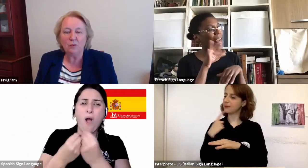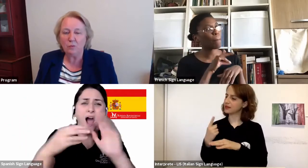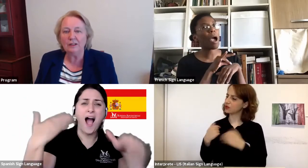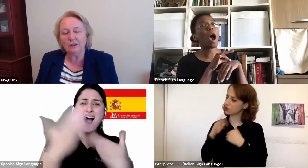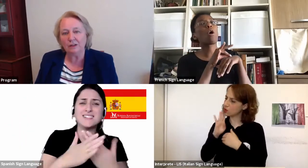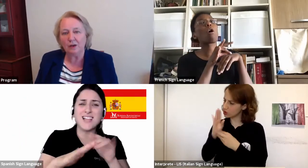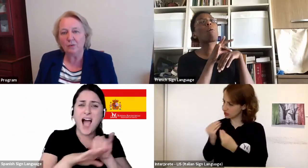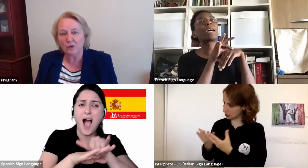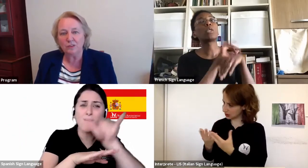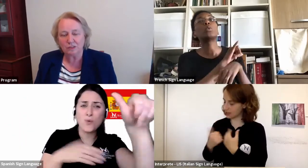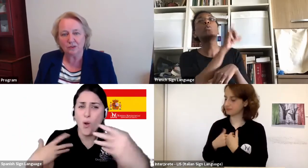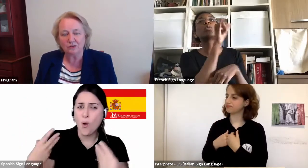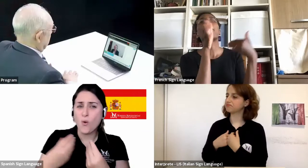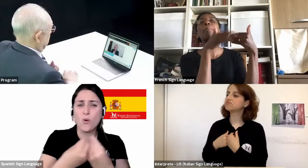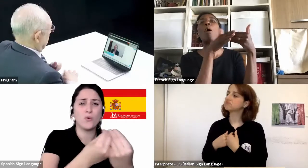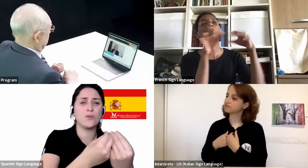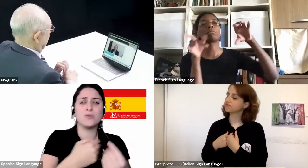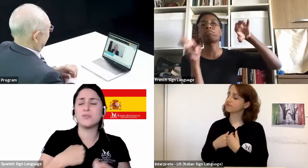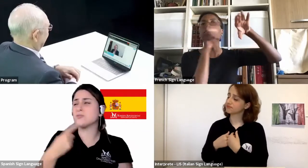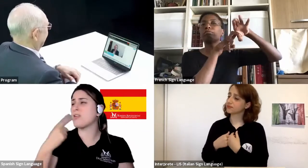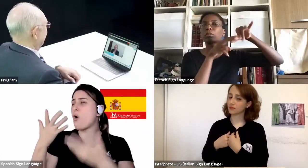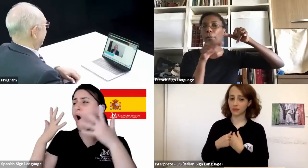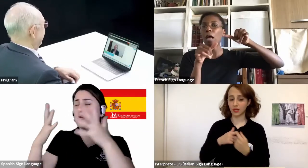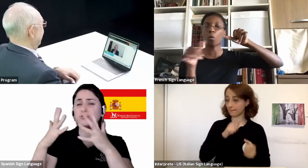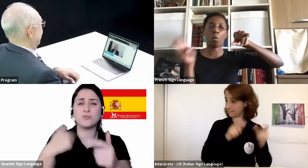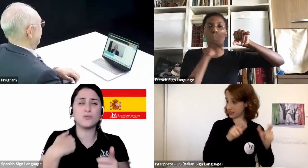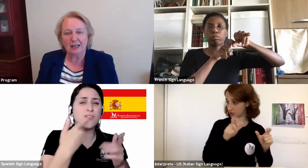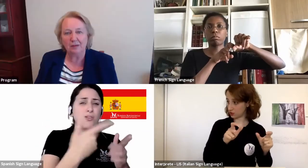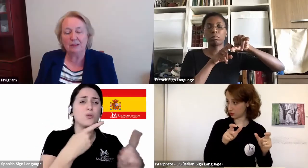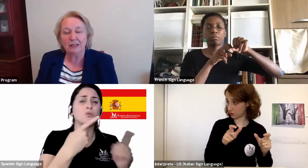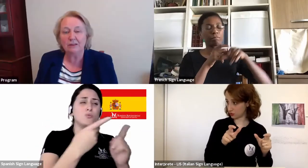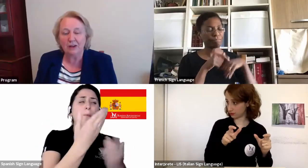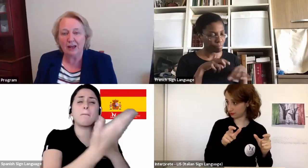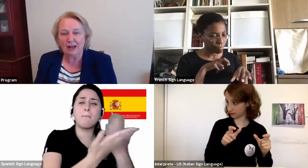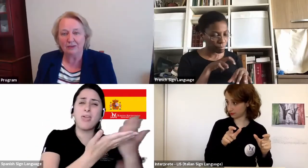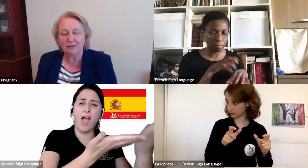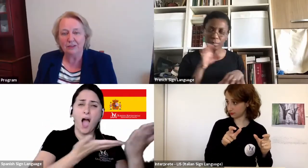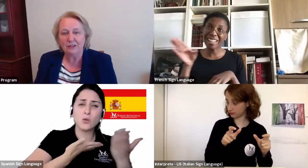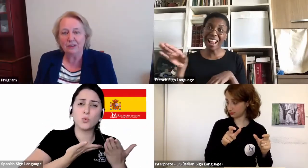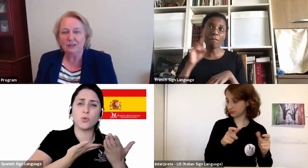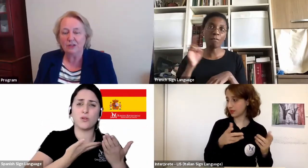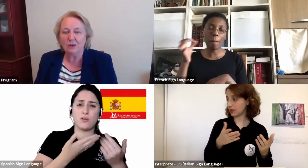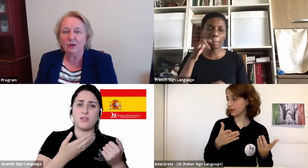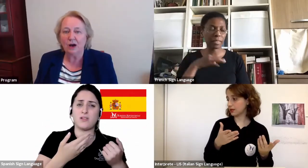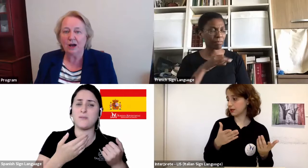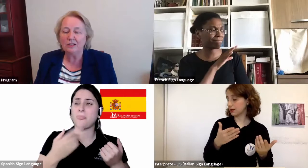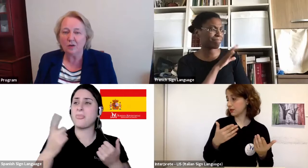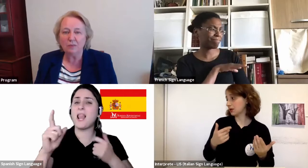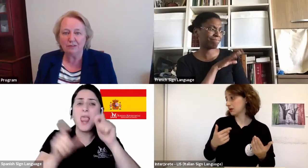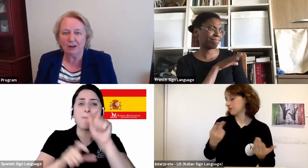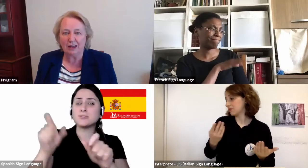People will not know what to do and they will want to help, but they don't know how. So